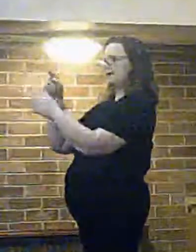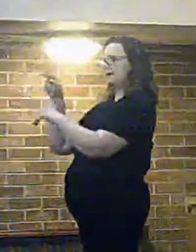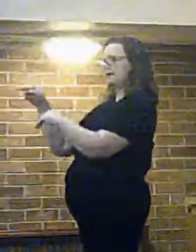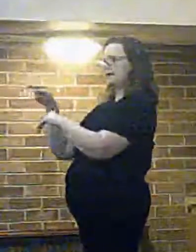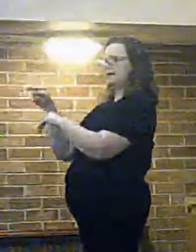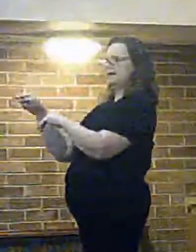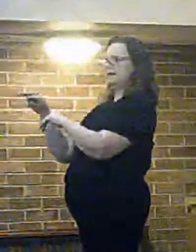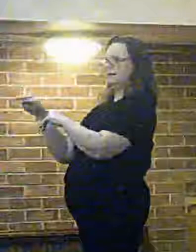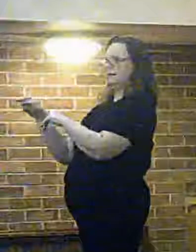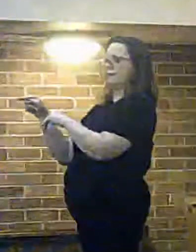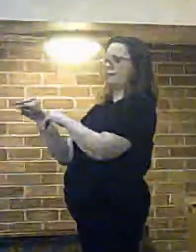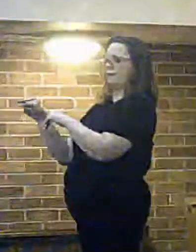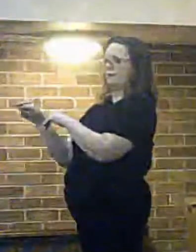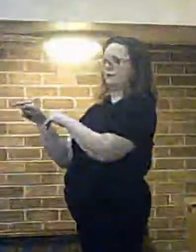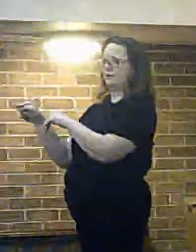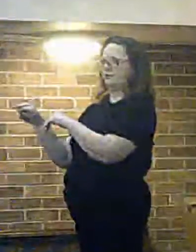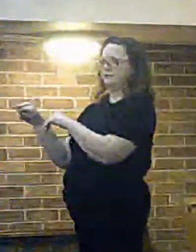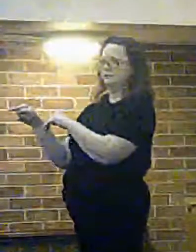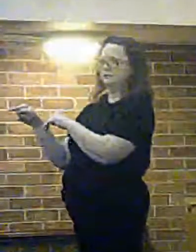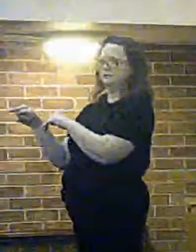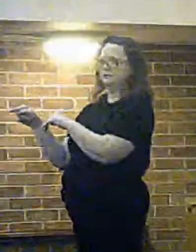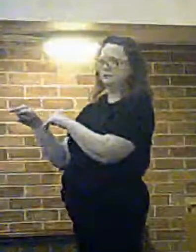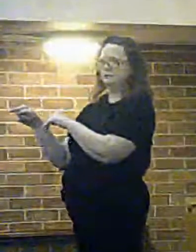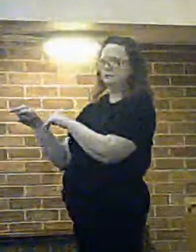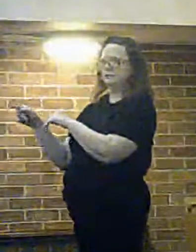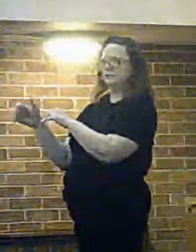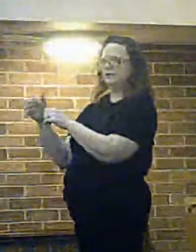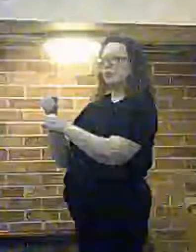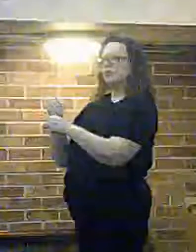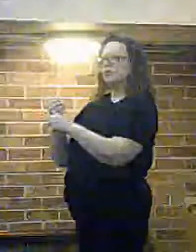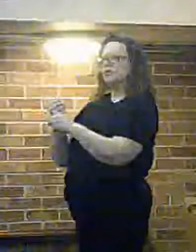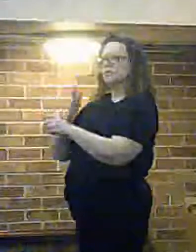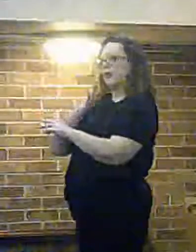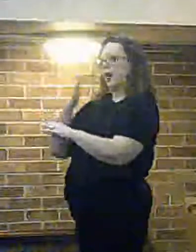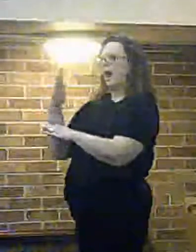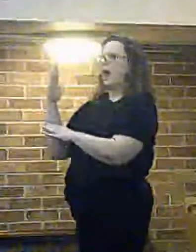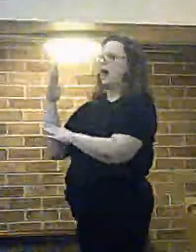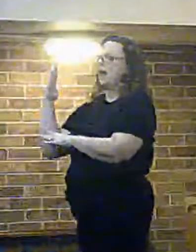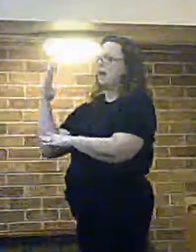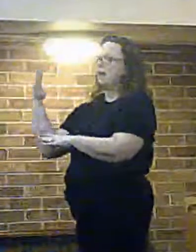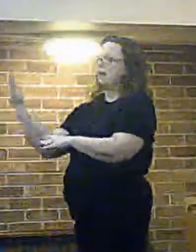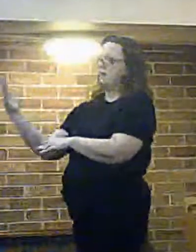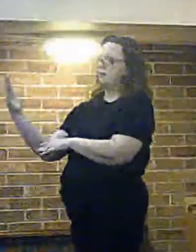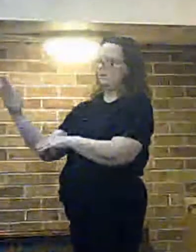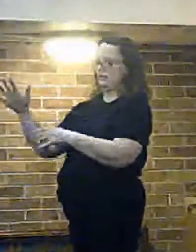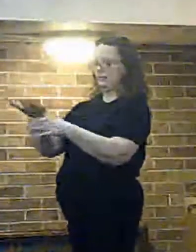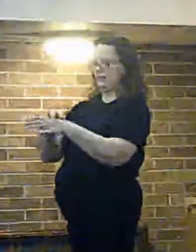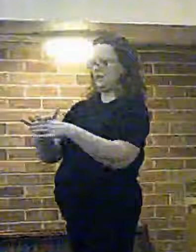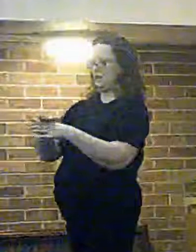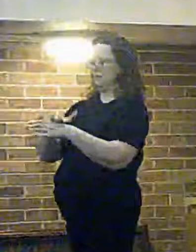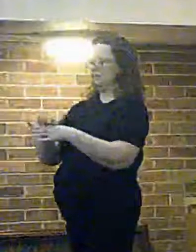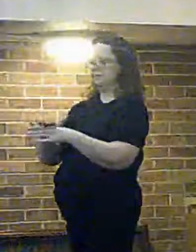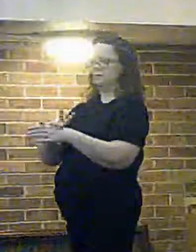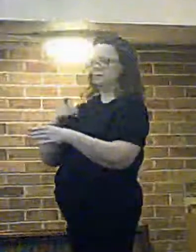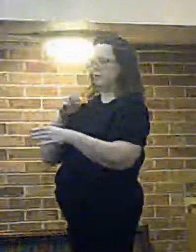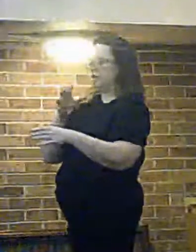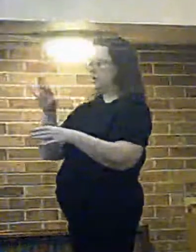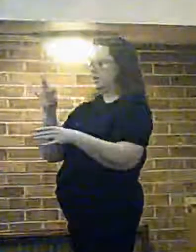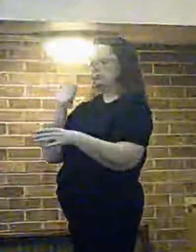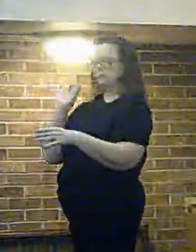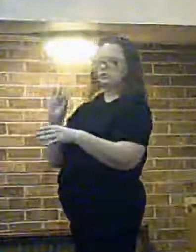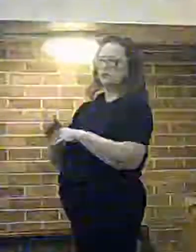such time as the Greaseby Library site is no longer an option, then